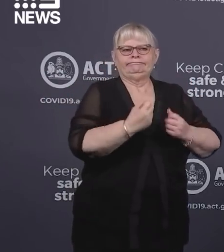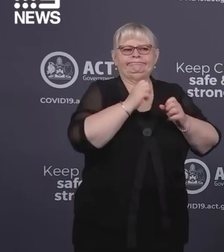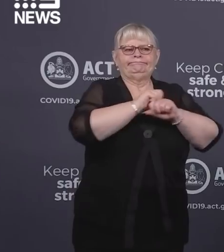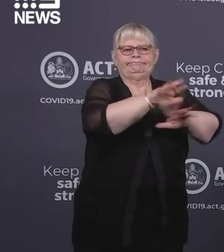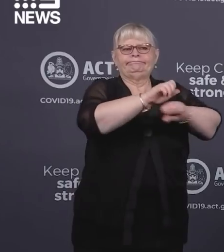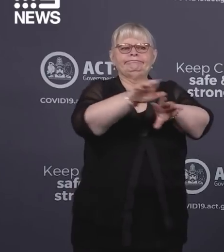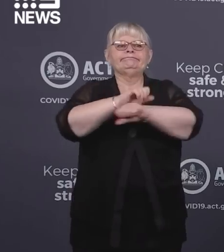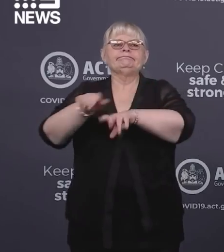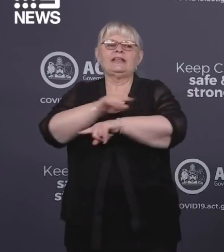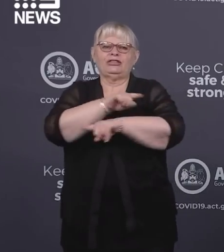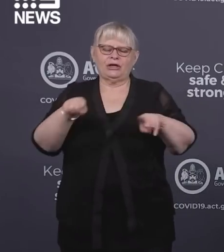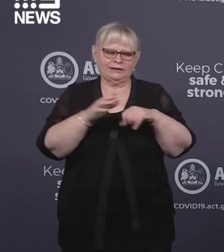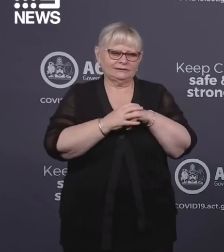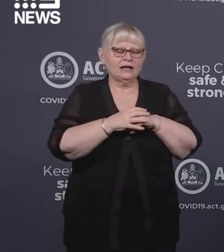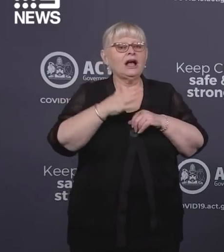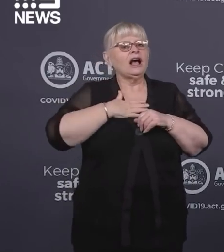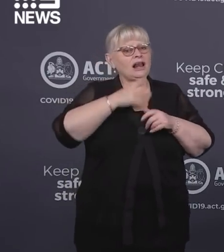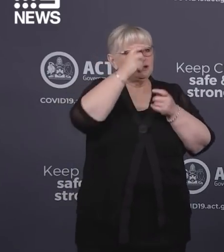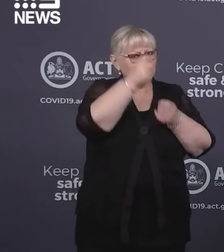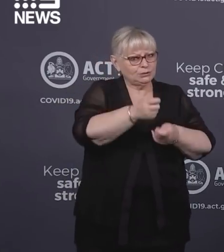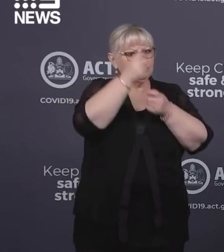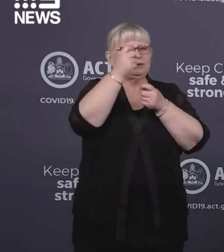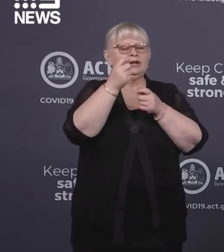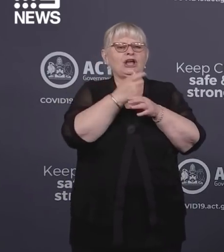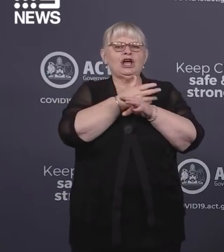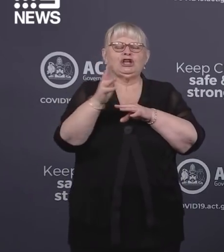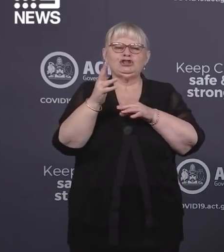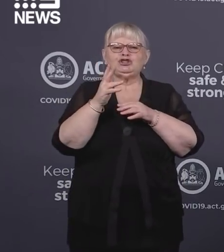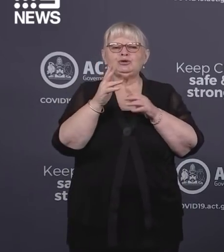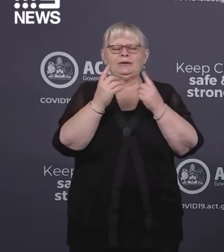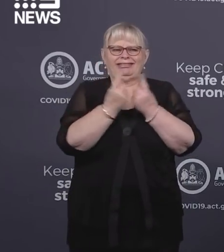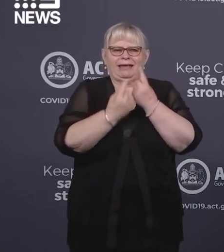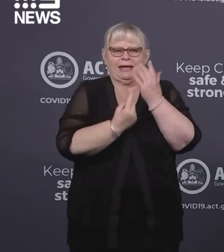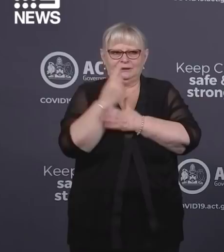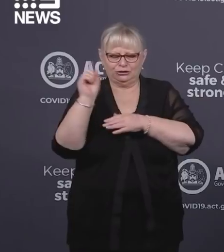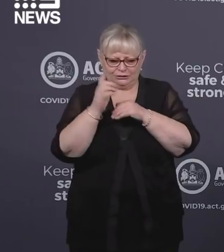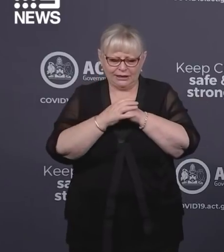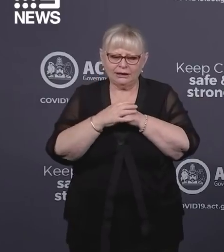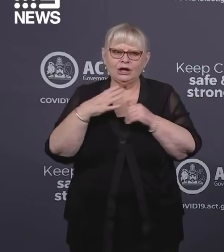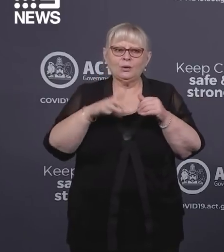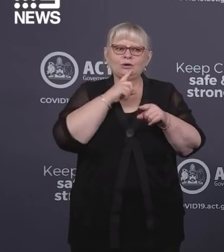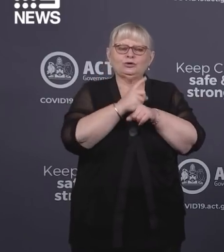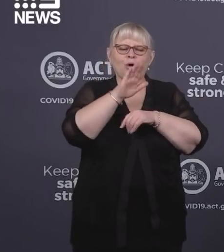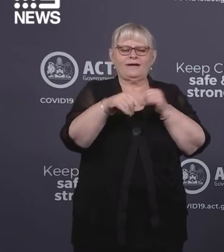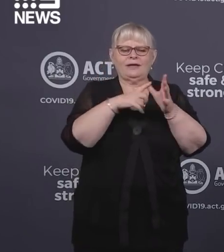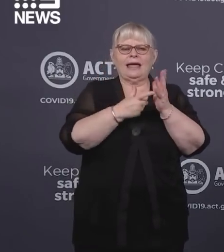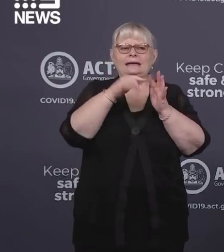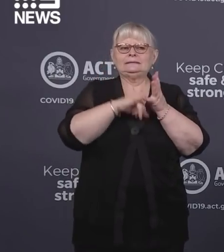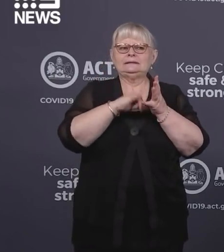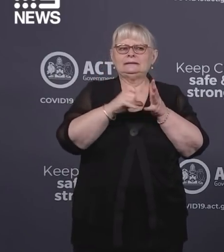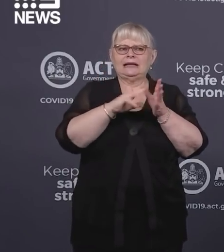Before I finish, I always like to acknowledge a new part of the response, and today I'd like to talk about Access Canberra,